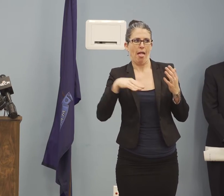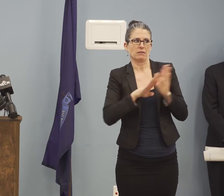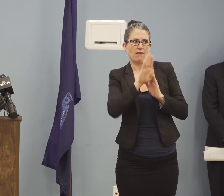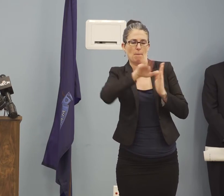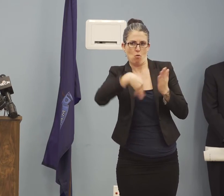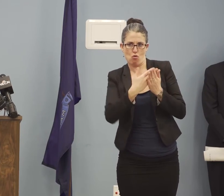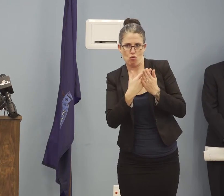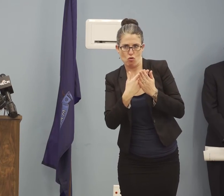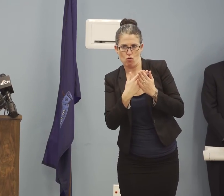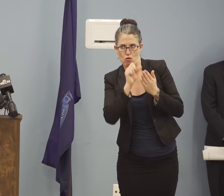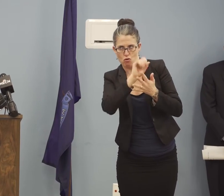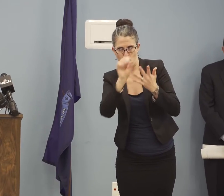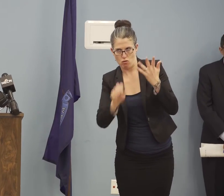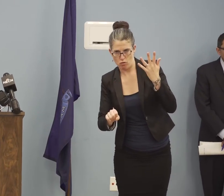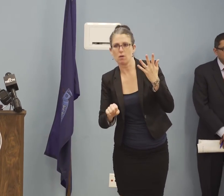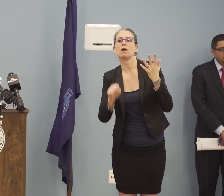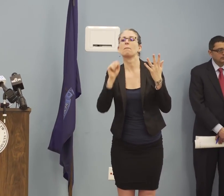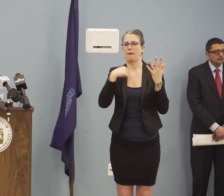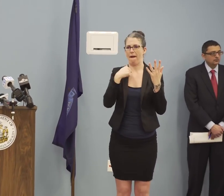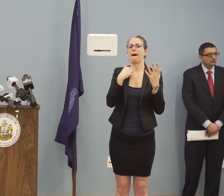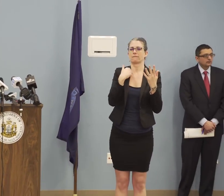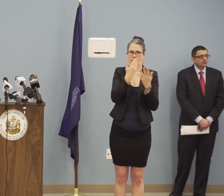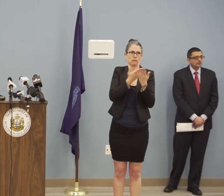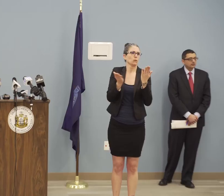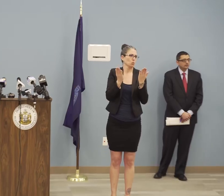multiple enforcement mechanisms. Thank you very much.